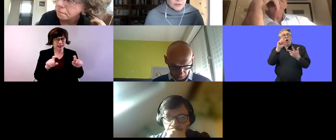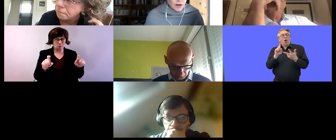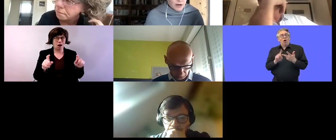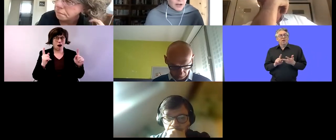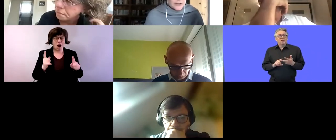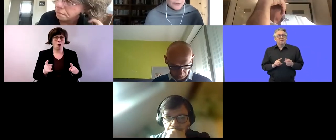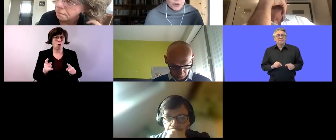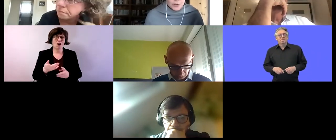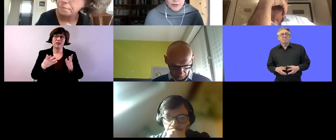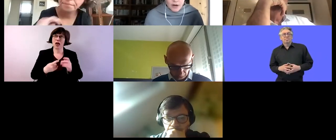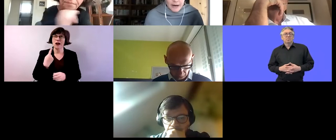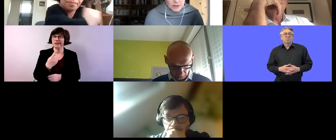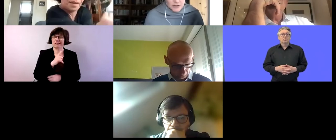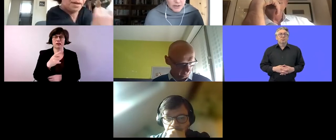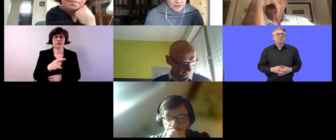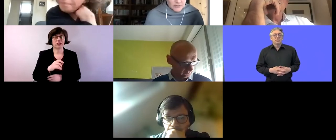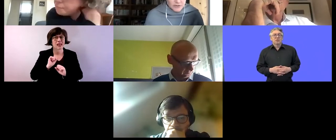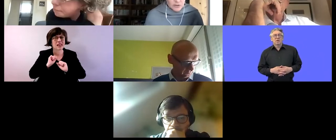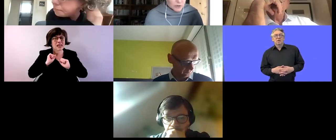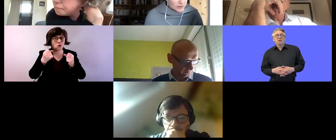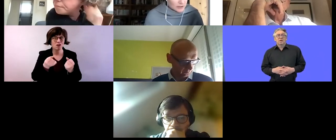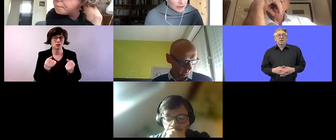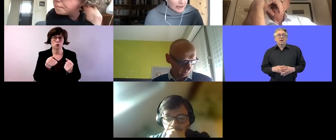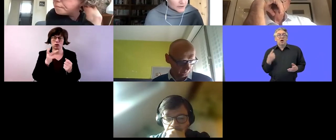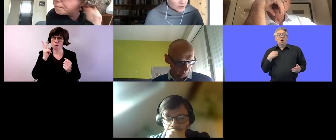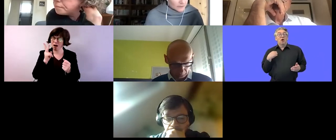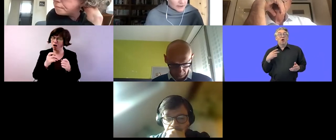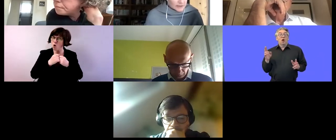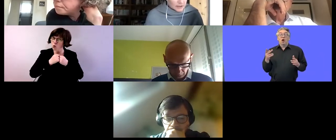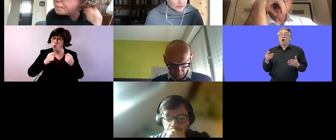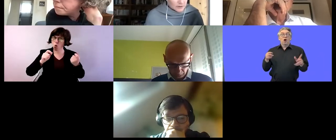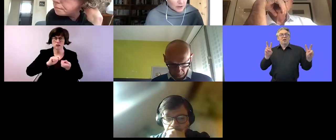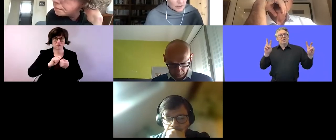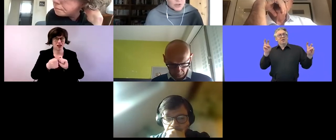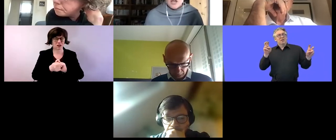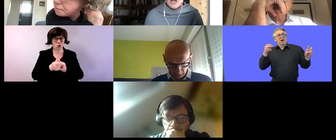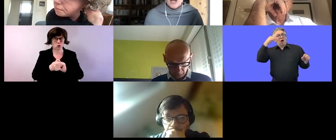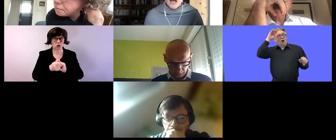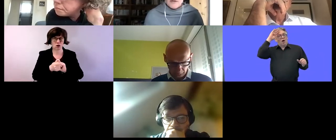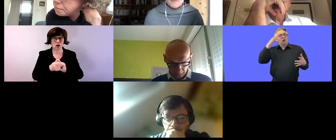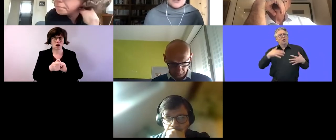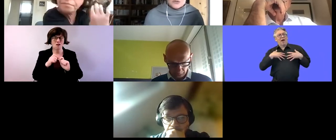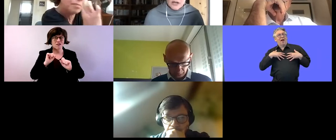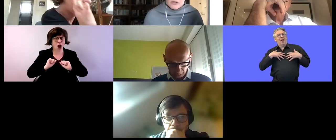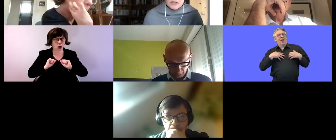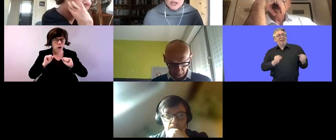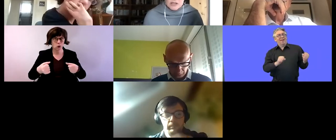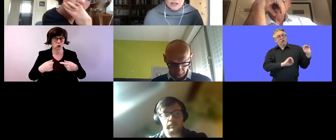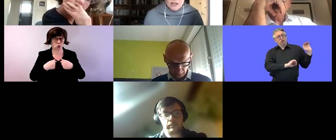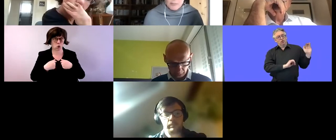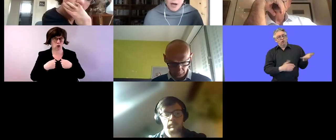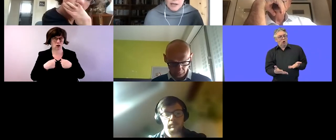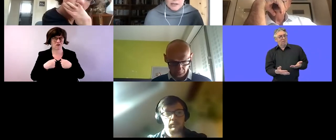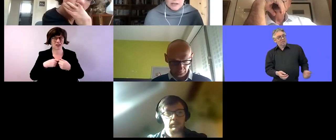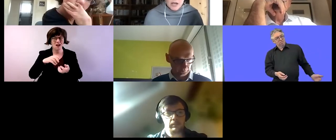provider of our and the funder of our adult day services which is the health service executive in ireland um in 2018